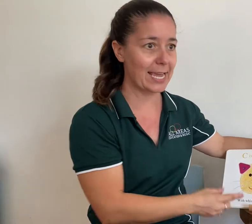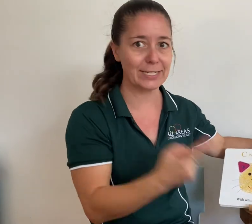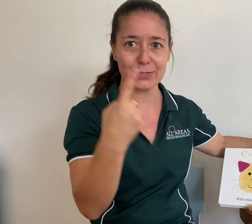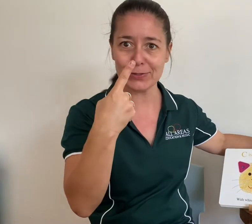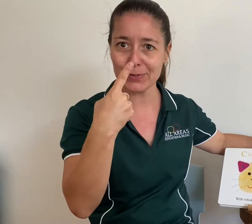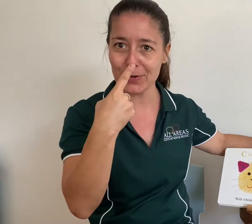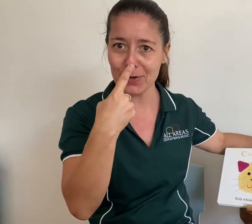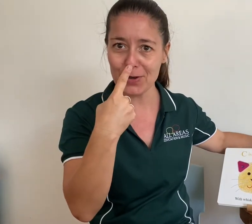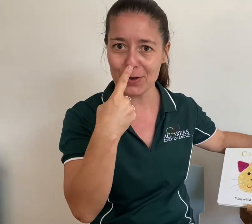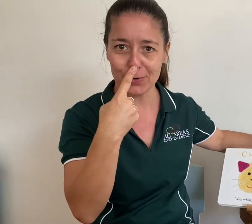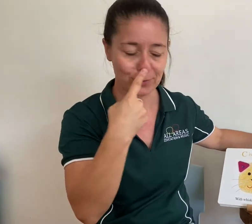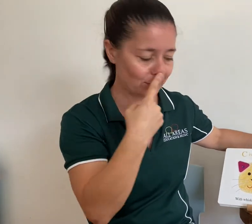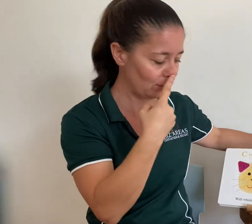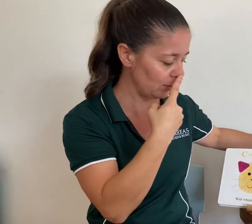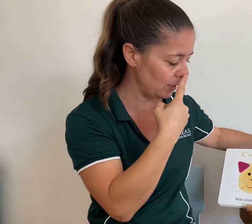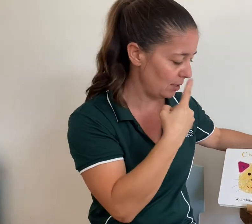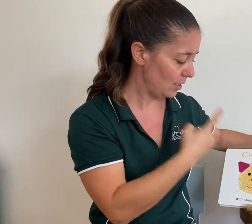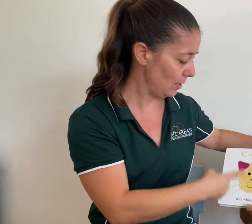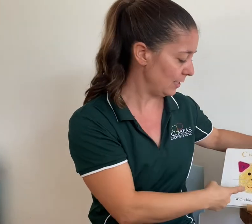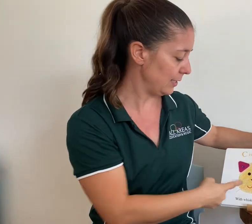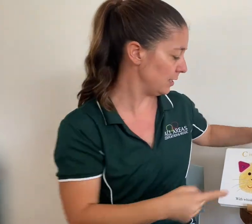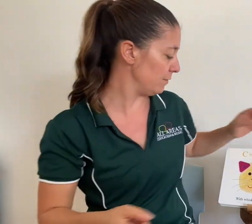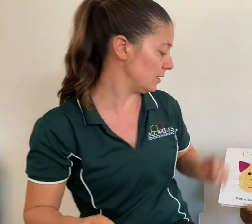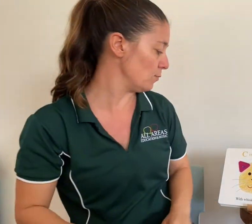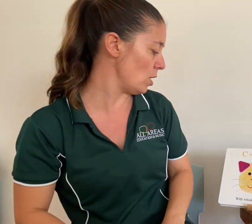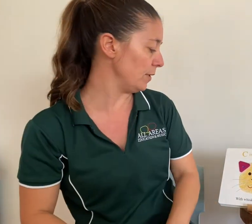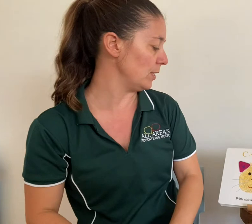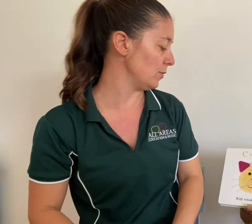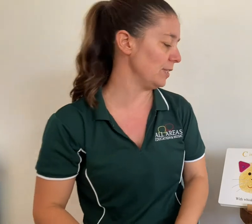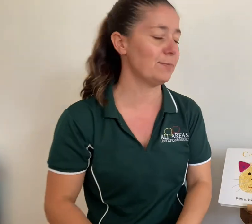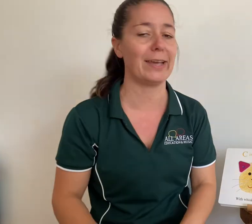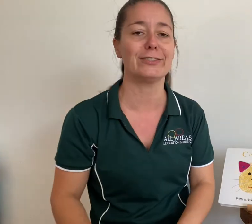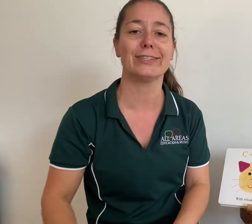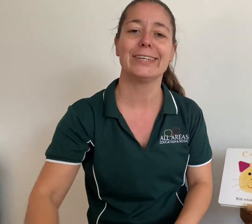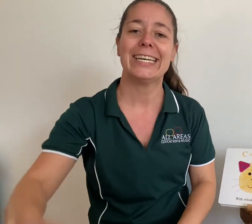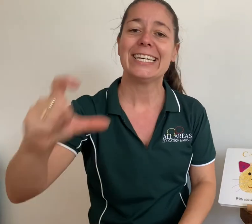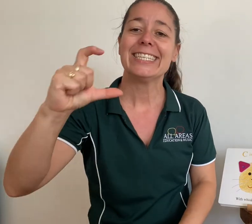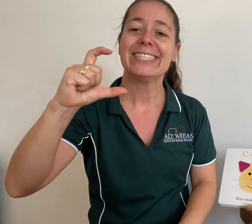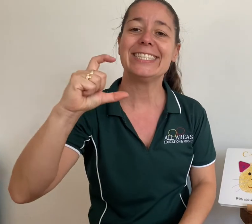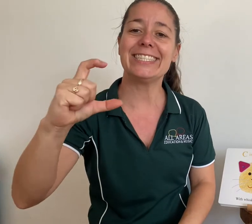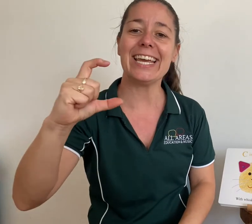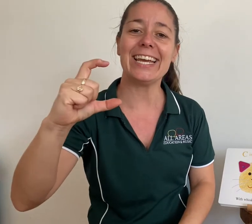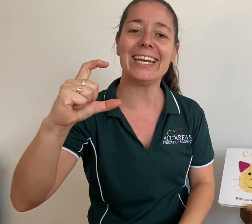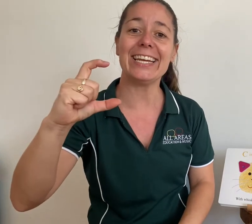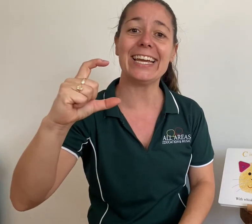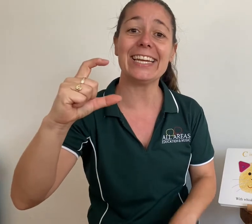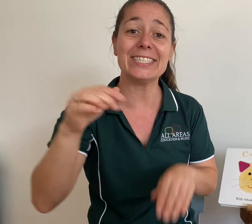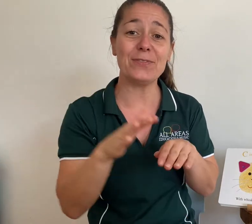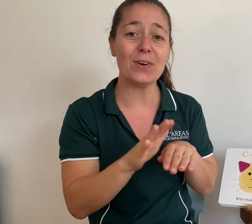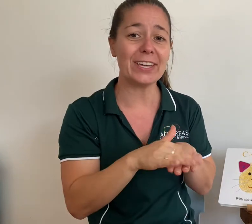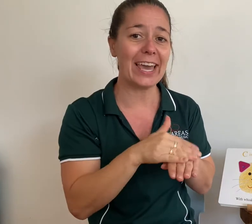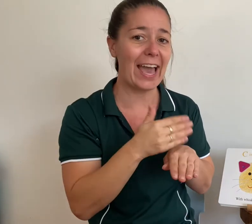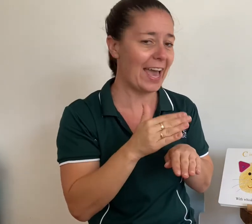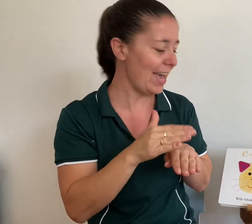NOSE. Let's listen for some rhyming words on this page. C is for cat